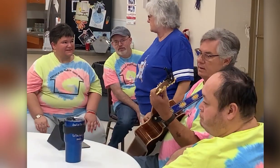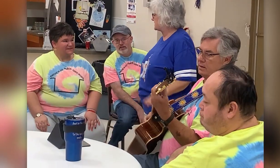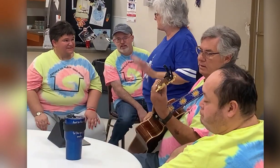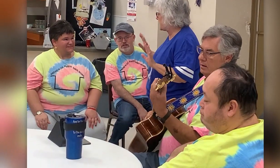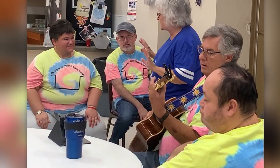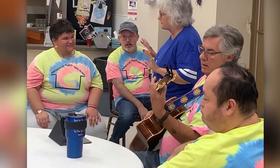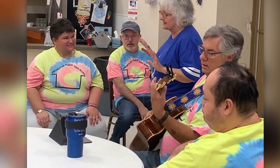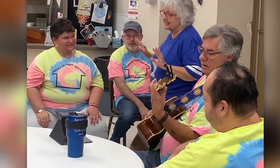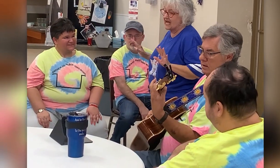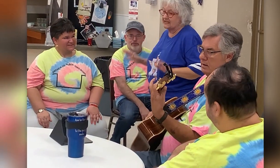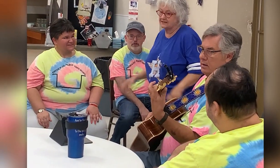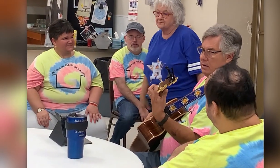I'm it away, Danny.